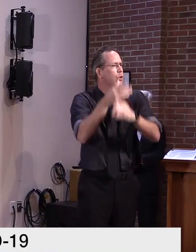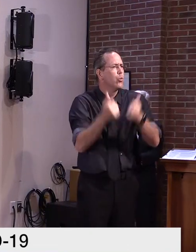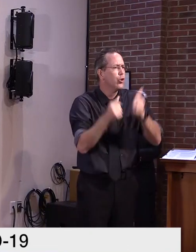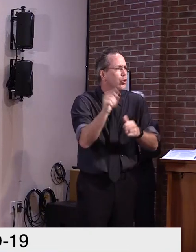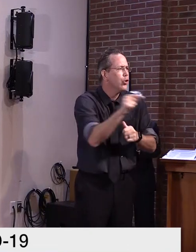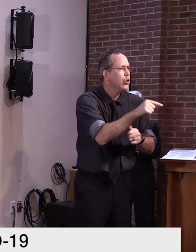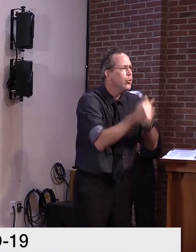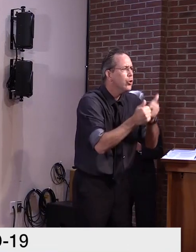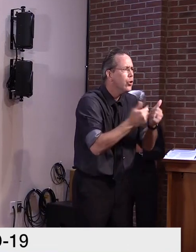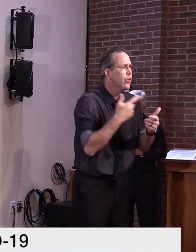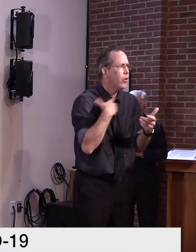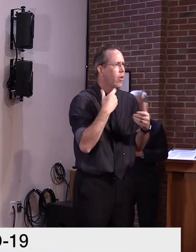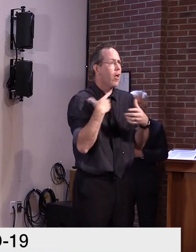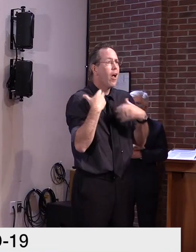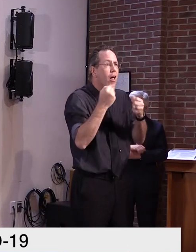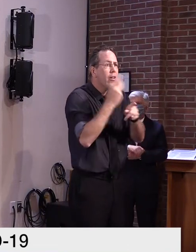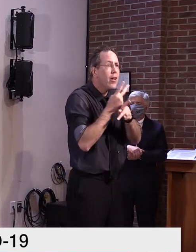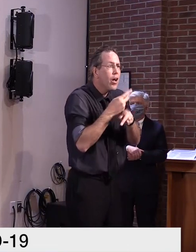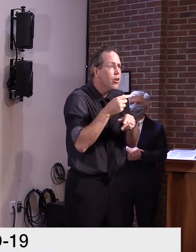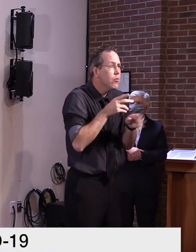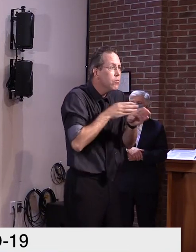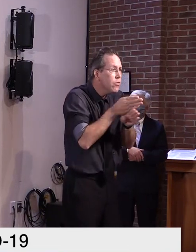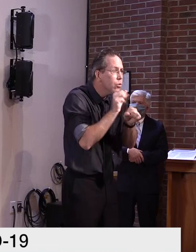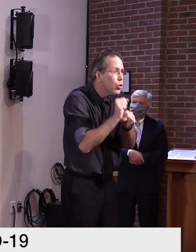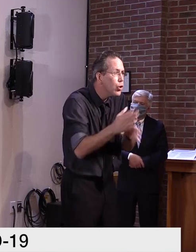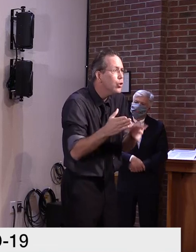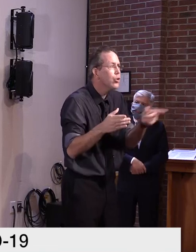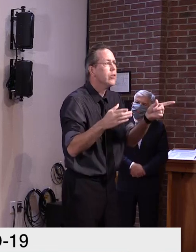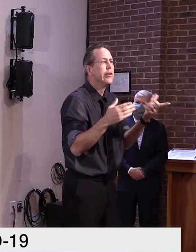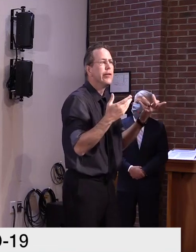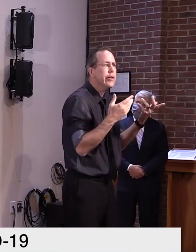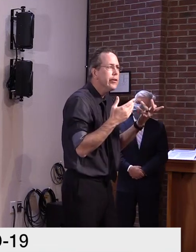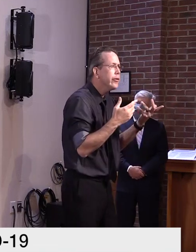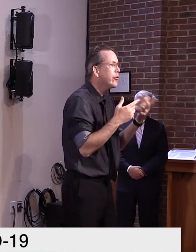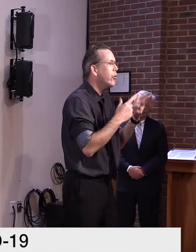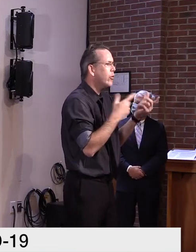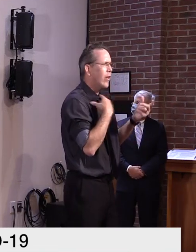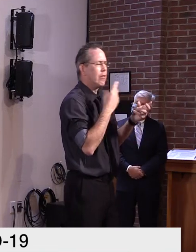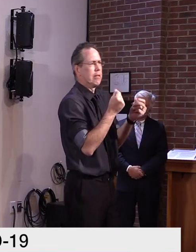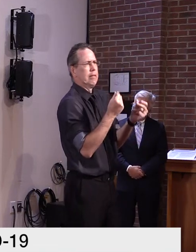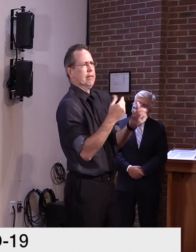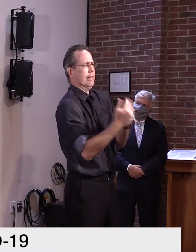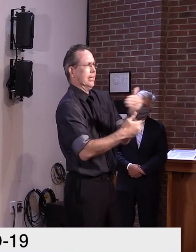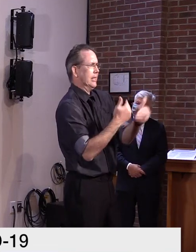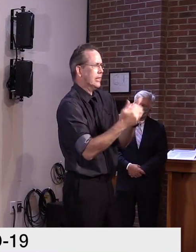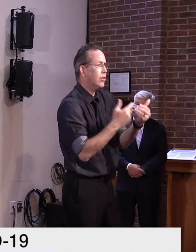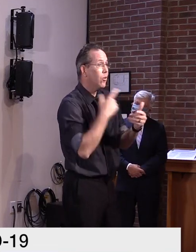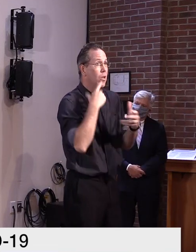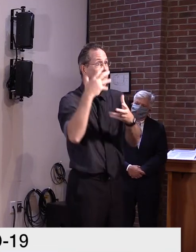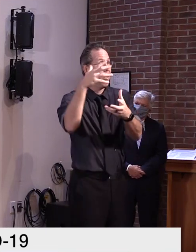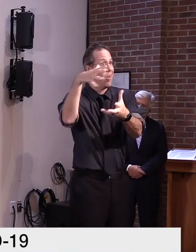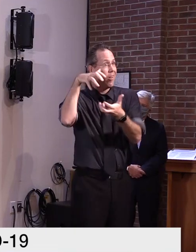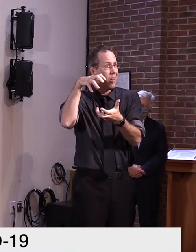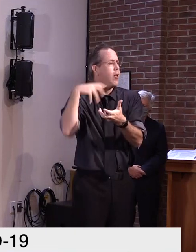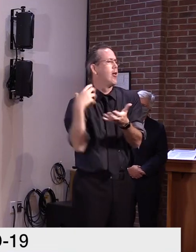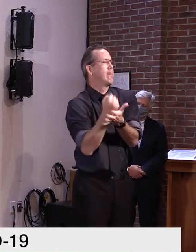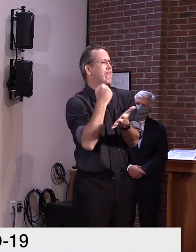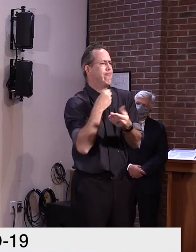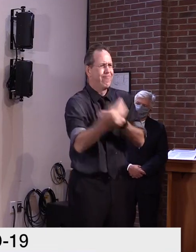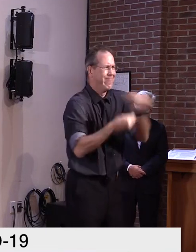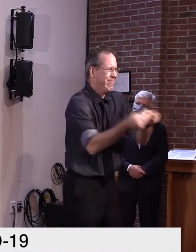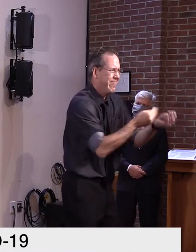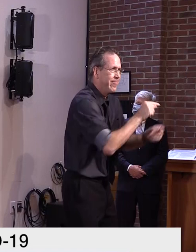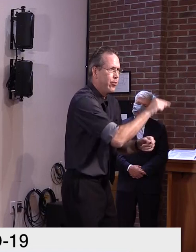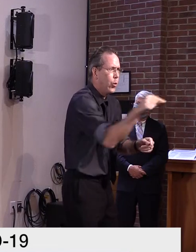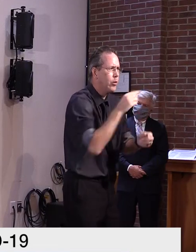set up in a way that, uh, expeditiously can deliver this. But I have to go back a step here and let you